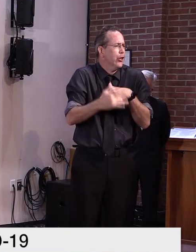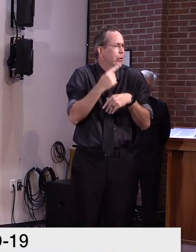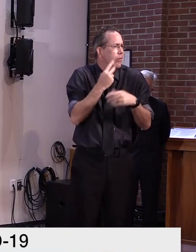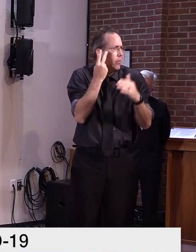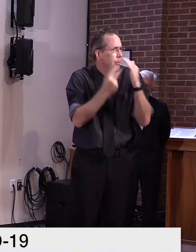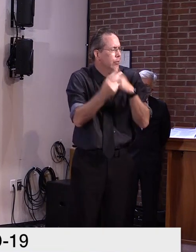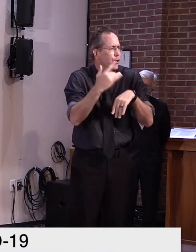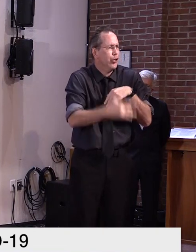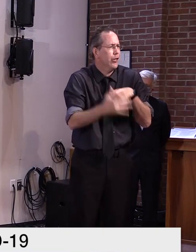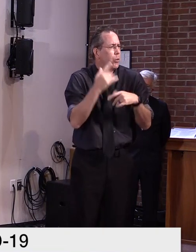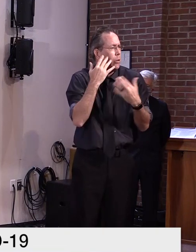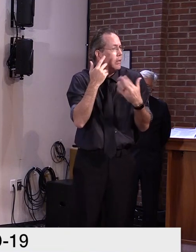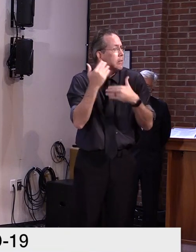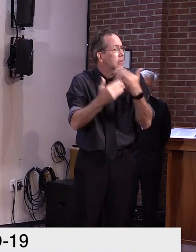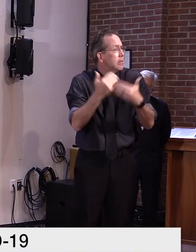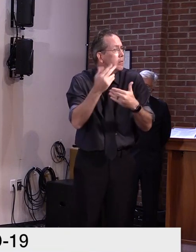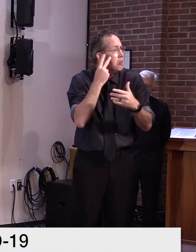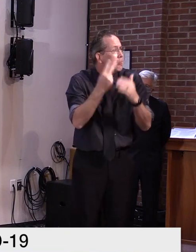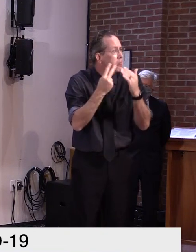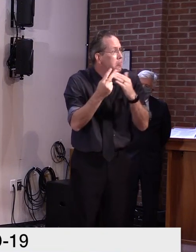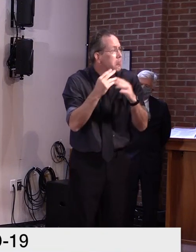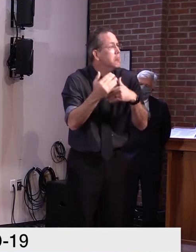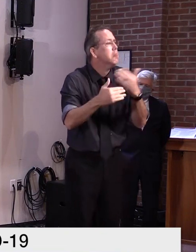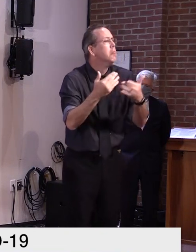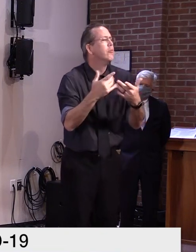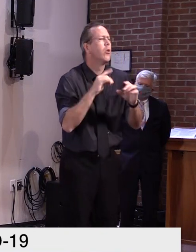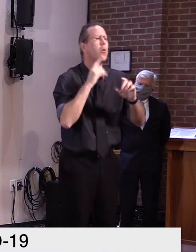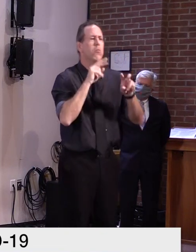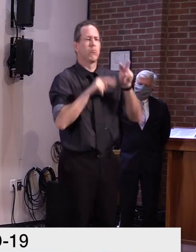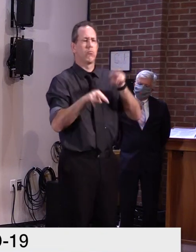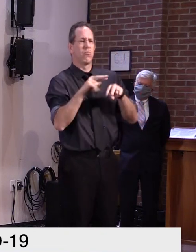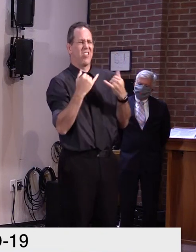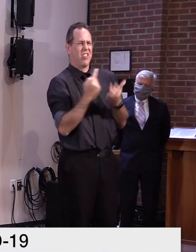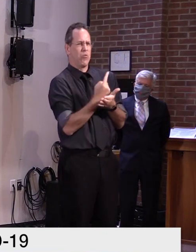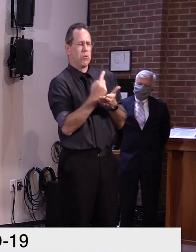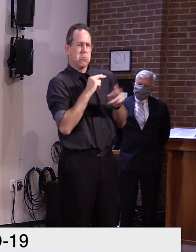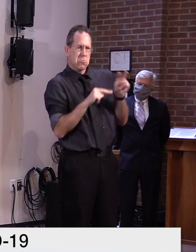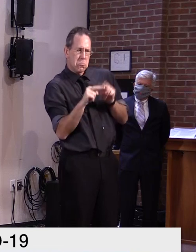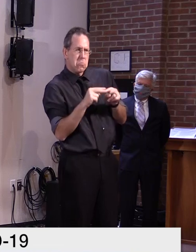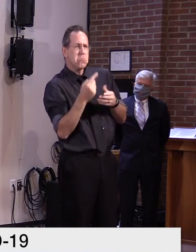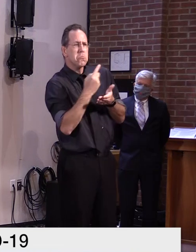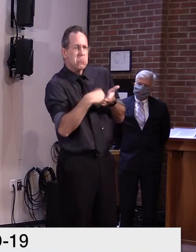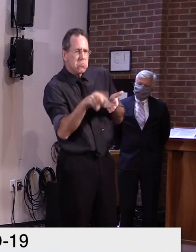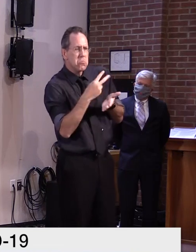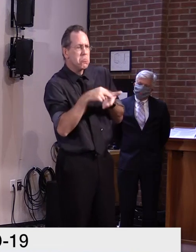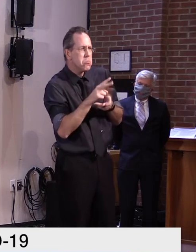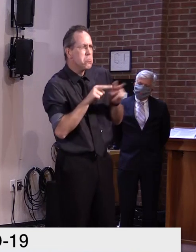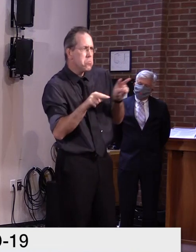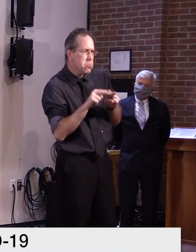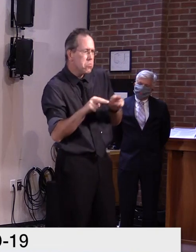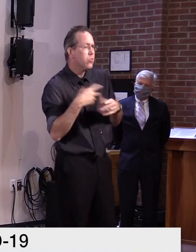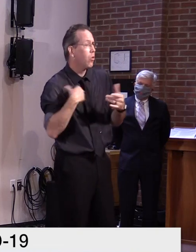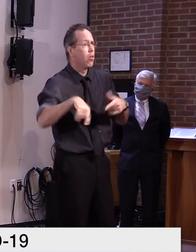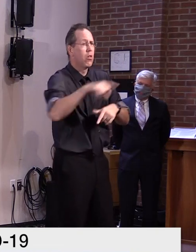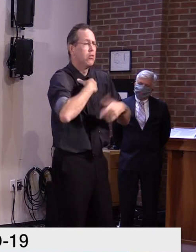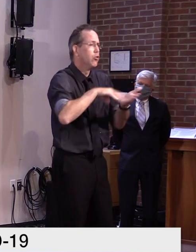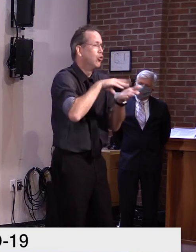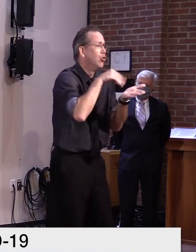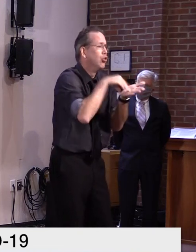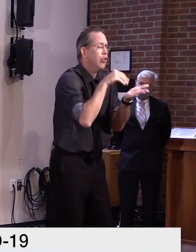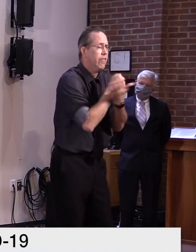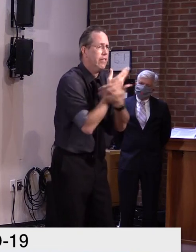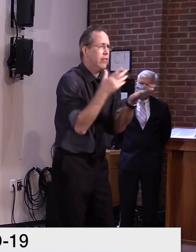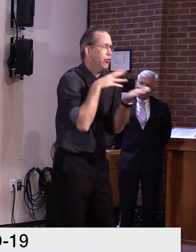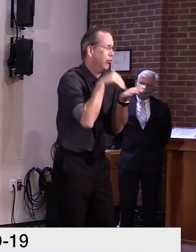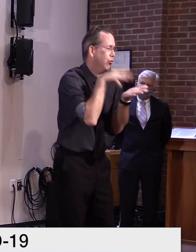practical level designed to address the specific learning needs as a result of the emergency. And again, I